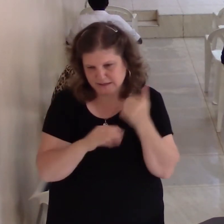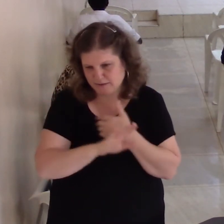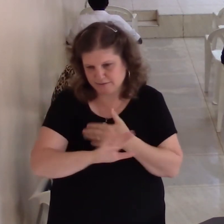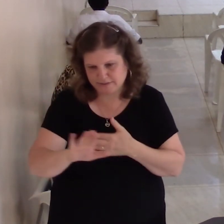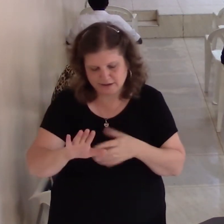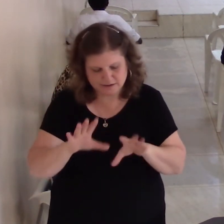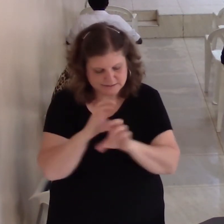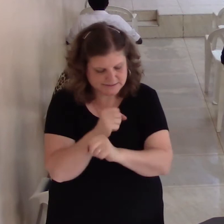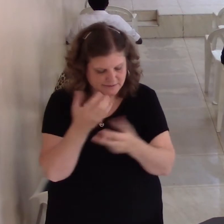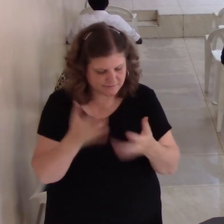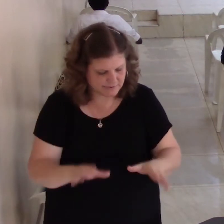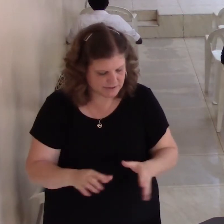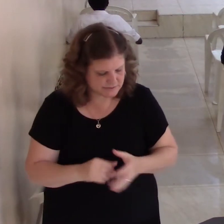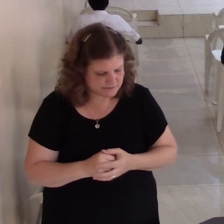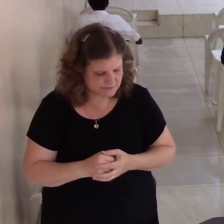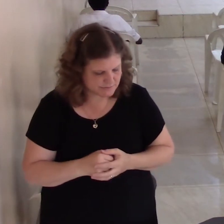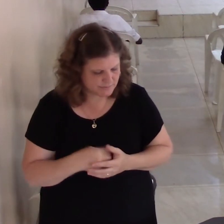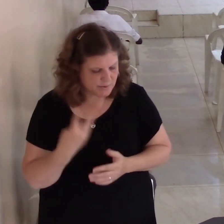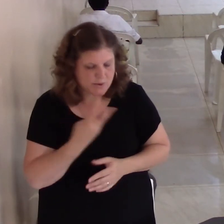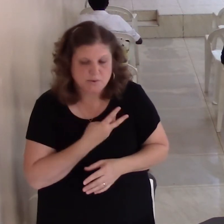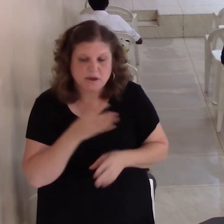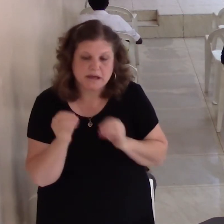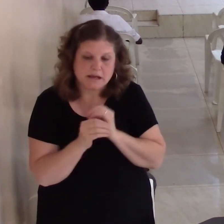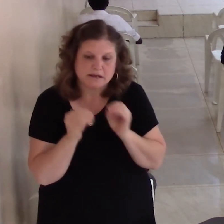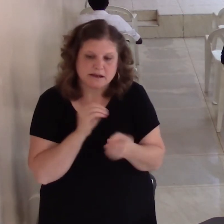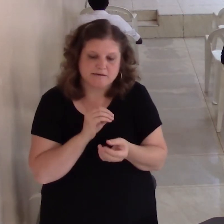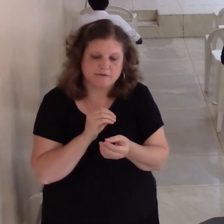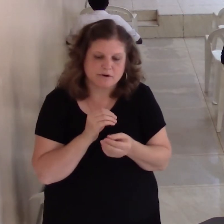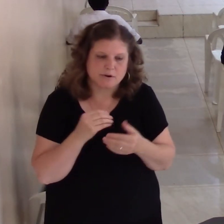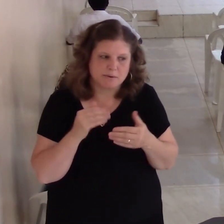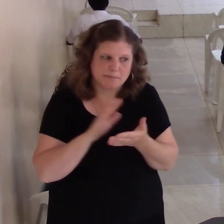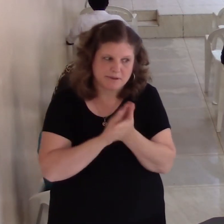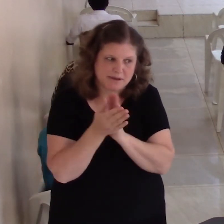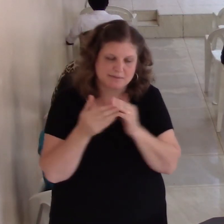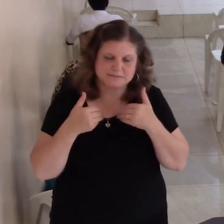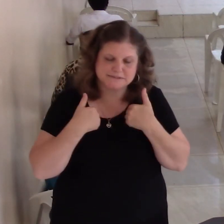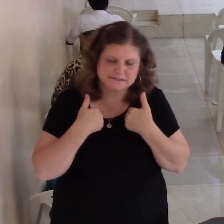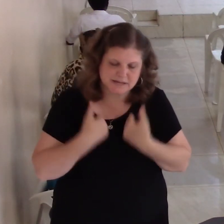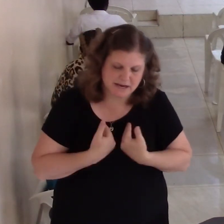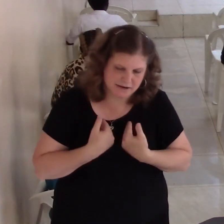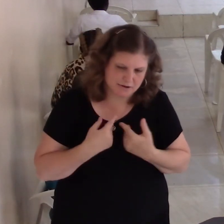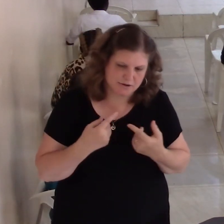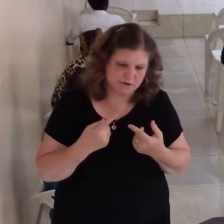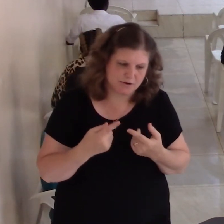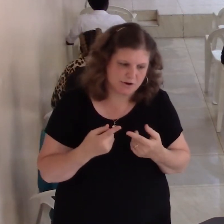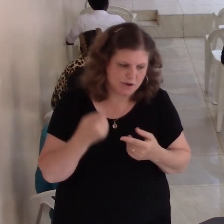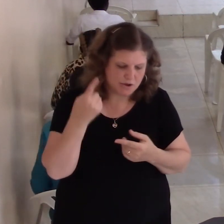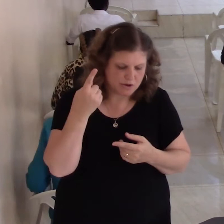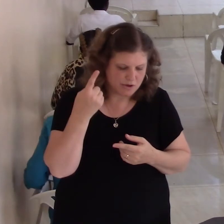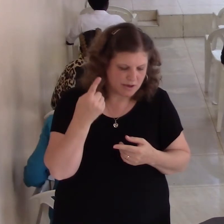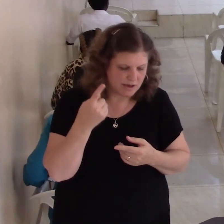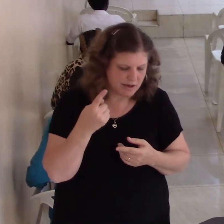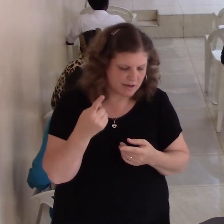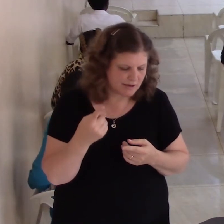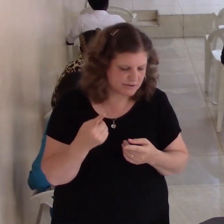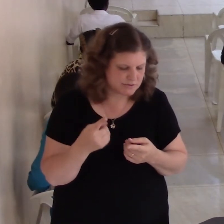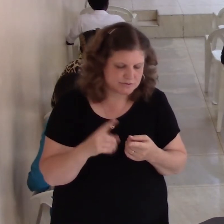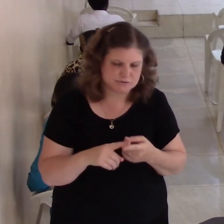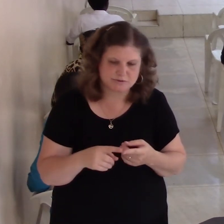You know what? We should never get tired of thanking God for our salvation. You know that? We should never get tired of thanking God for the